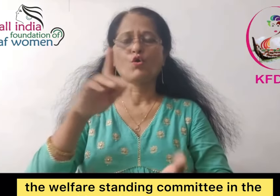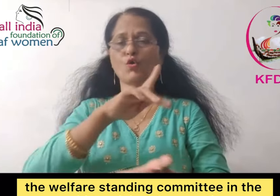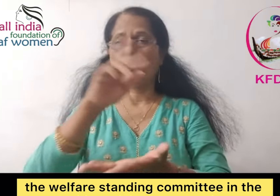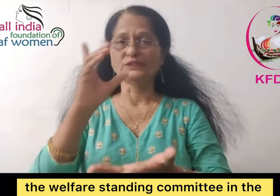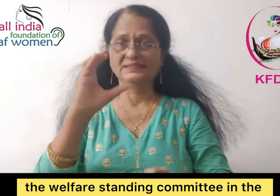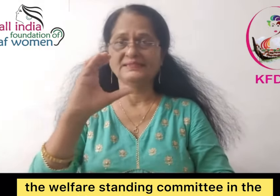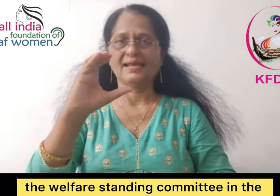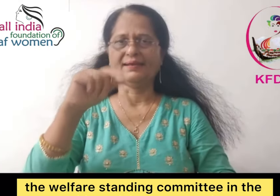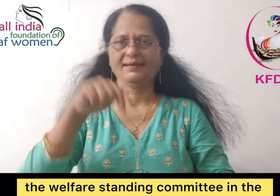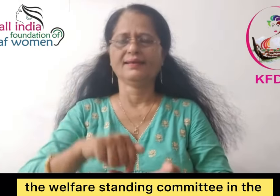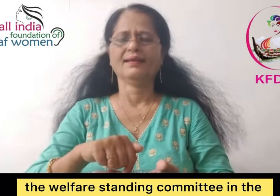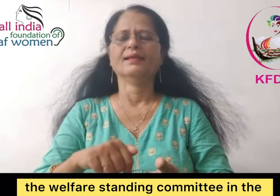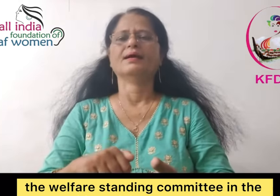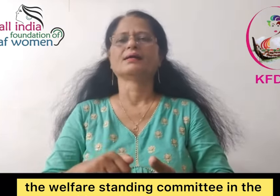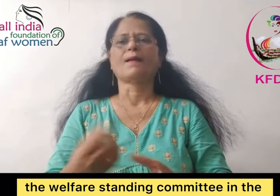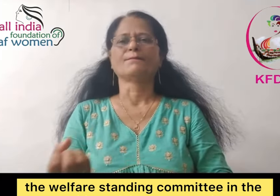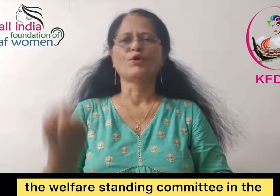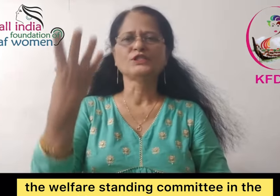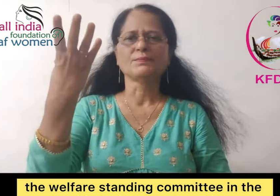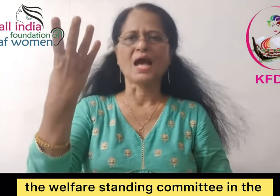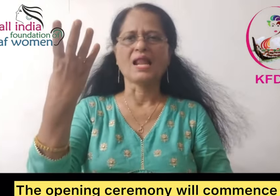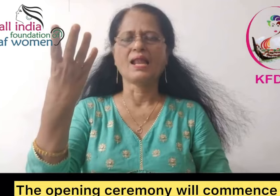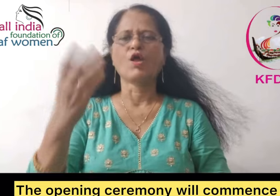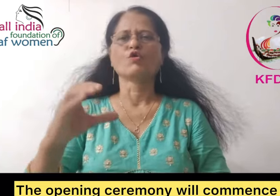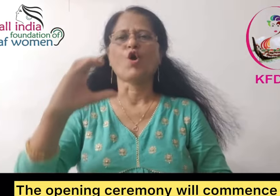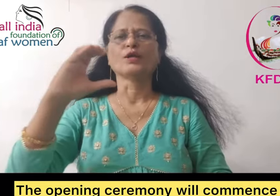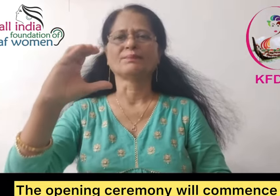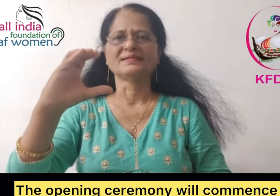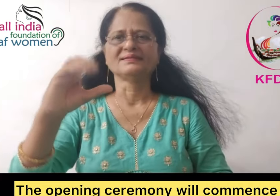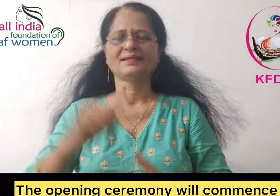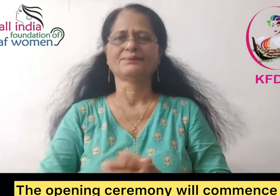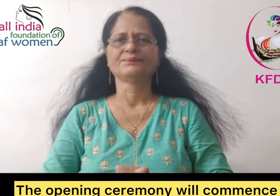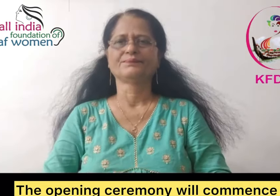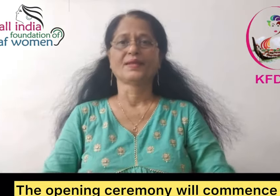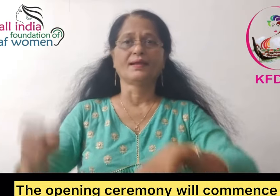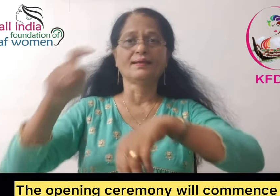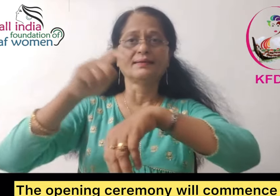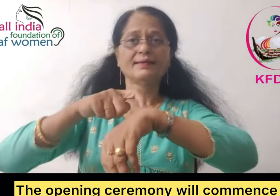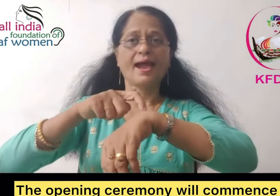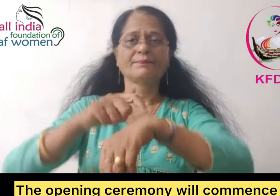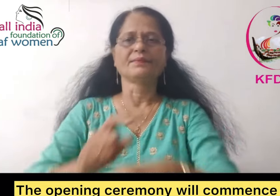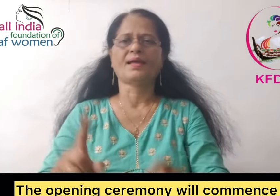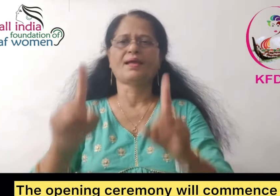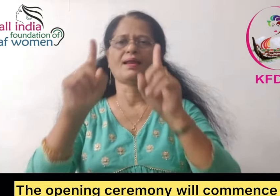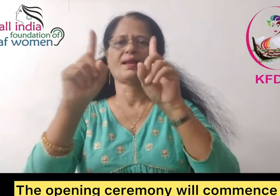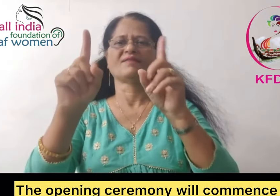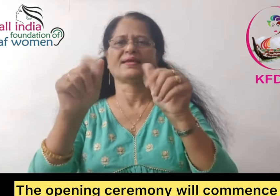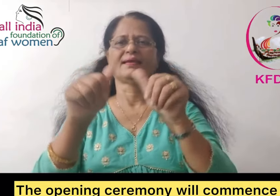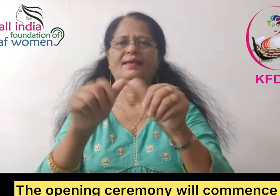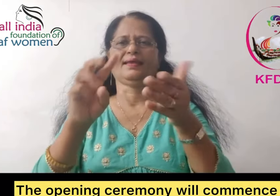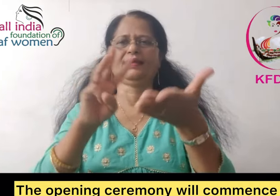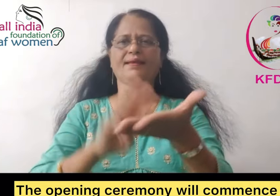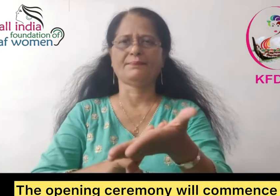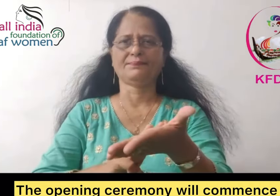been invited to join us for this event. This opening ceremony will commence at